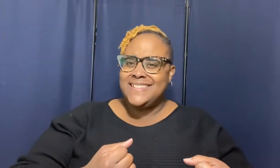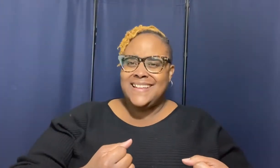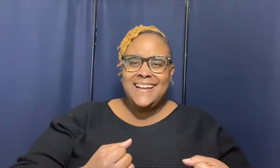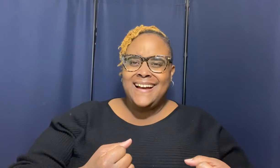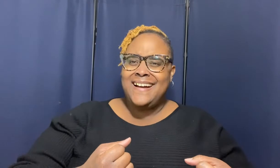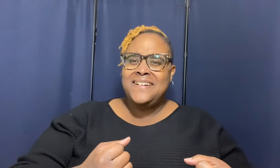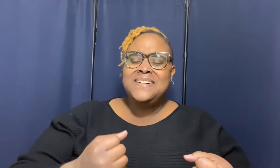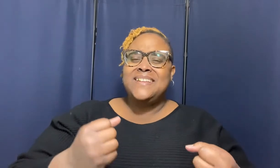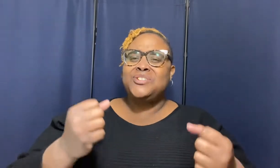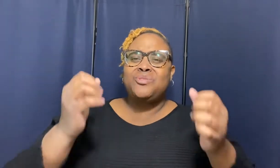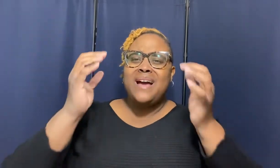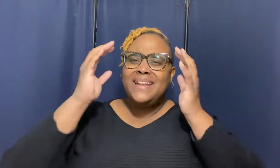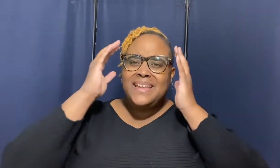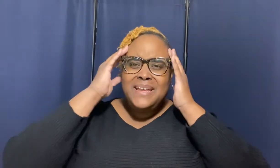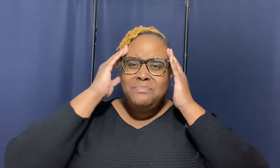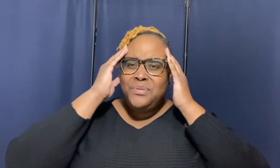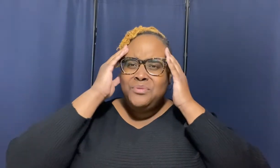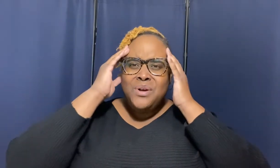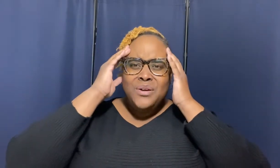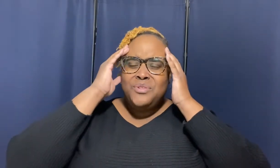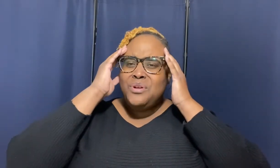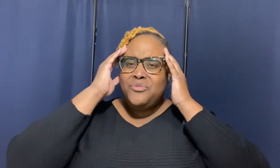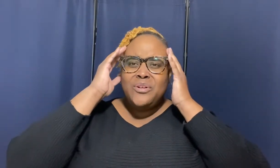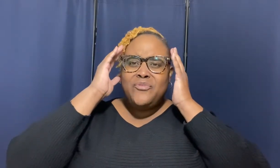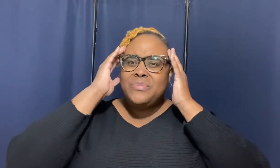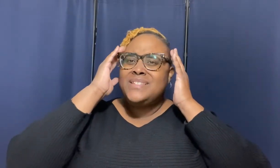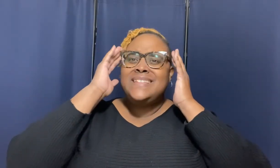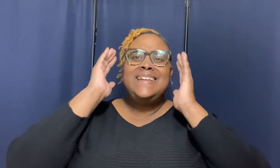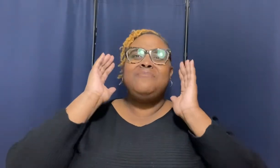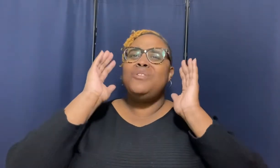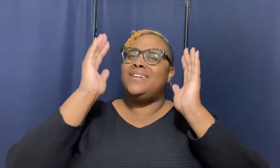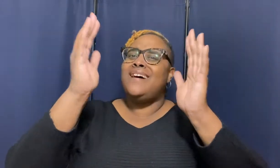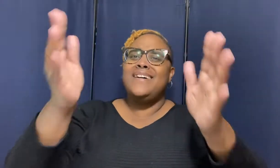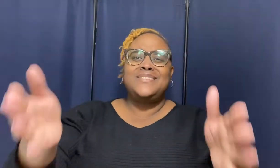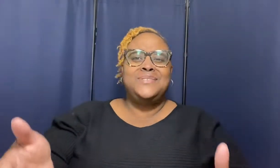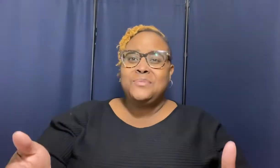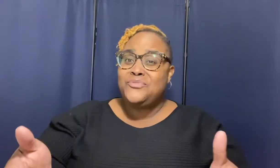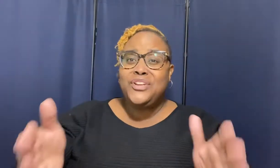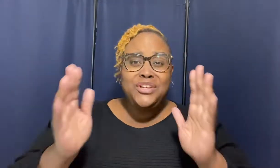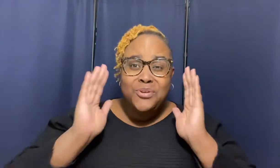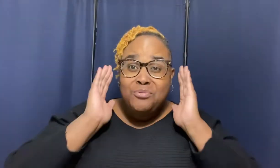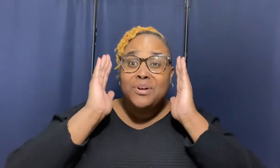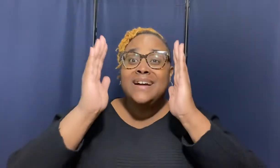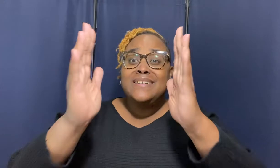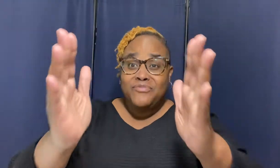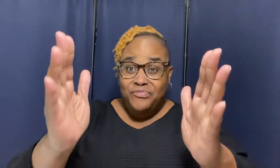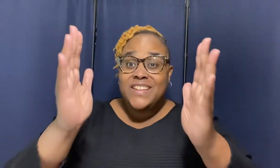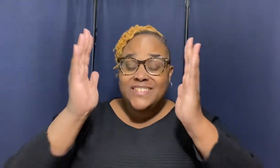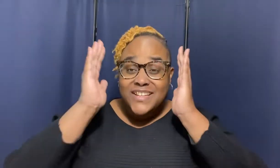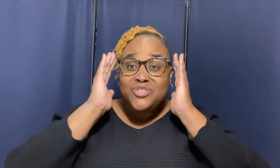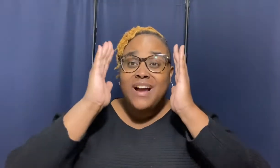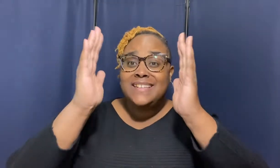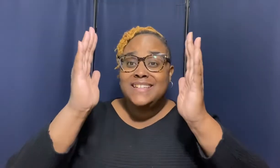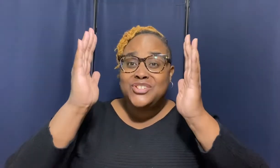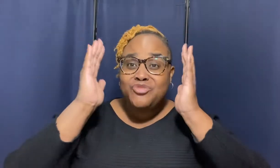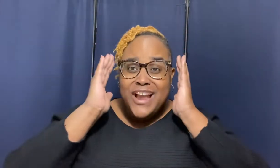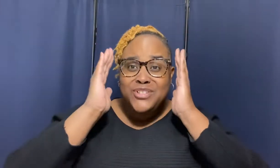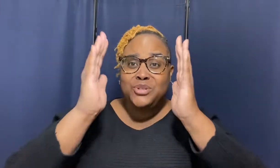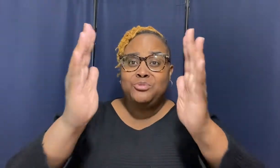huh that's trying to keep you you know from from seeing what god is doing for you this that's trying to distract you